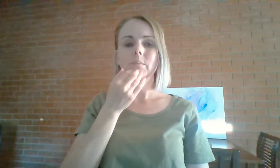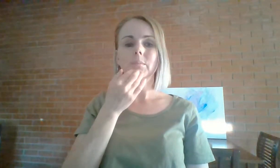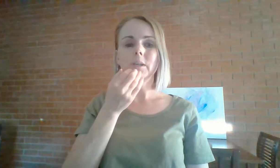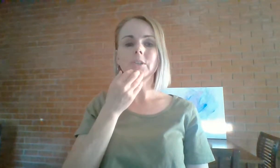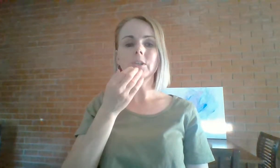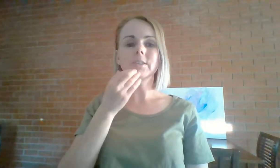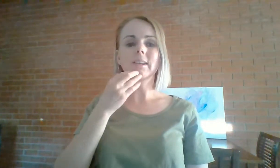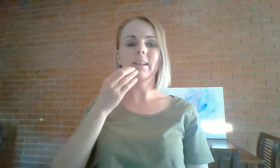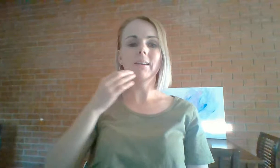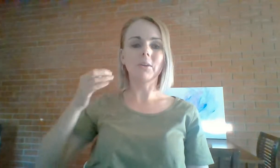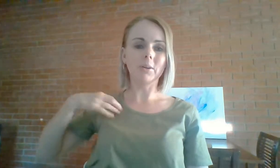But I choose to let it go.